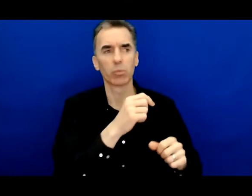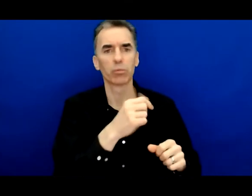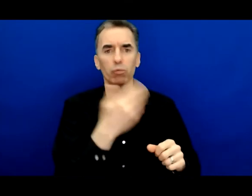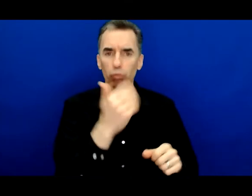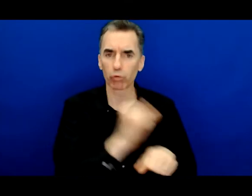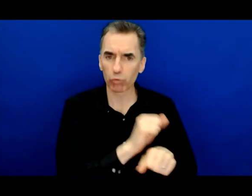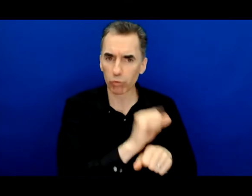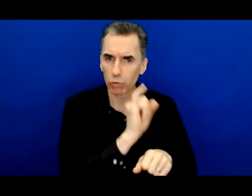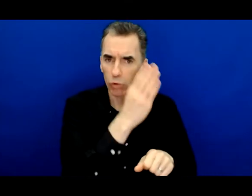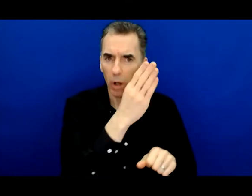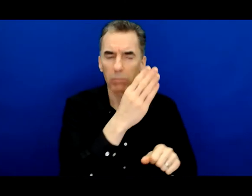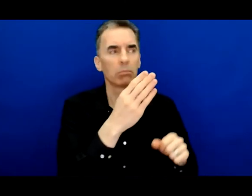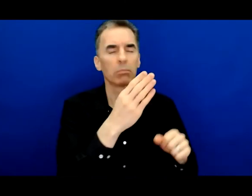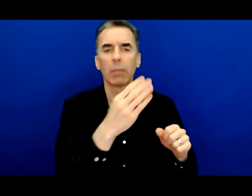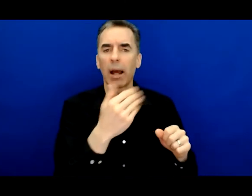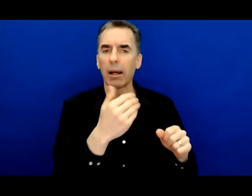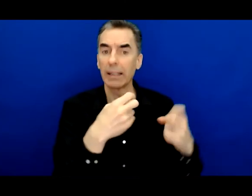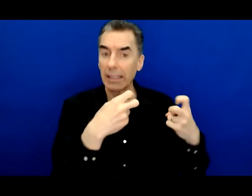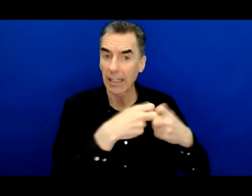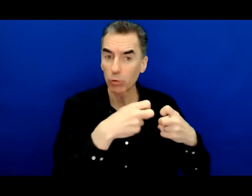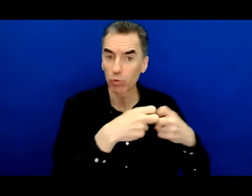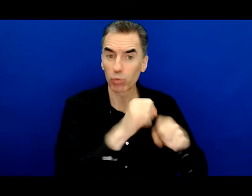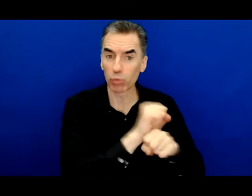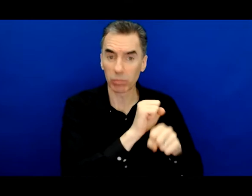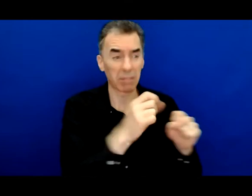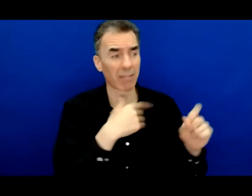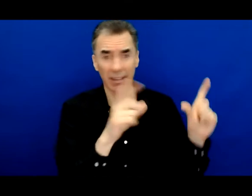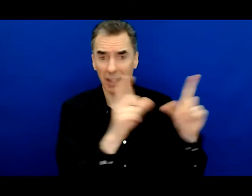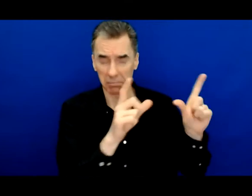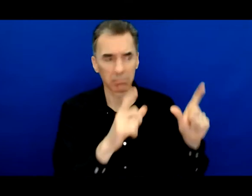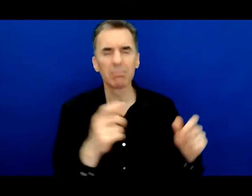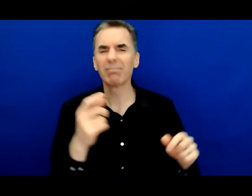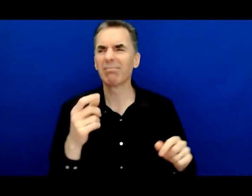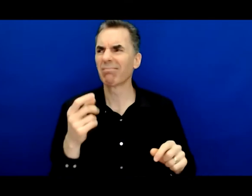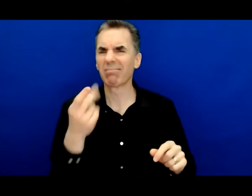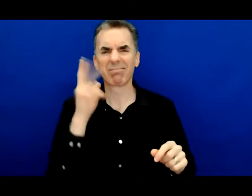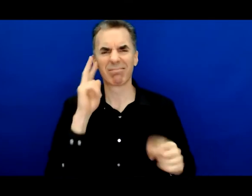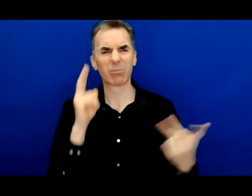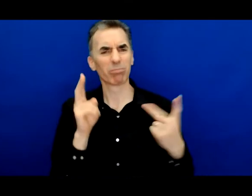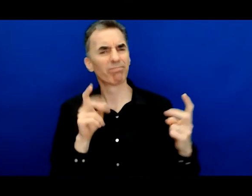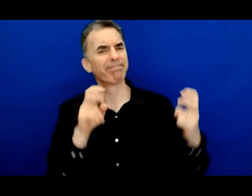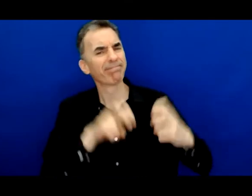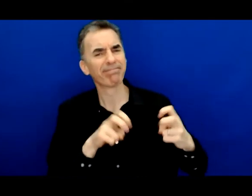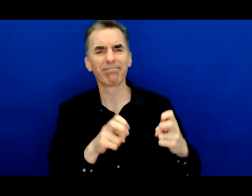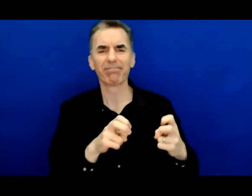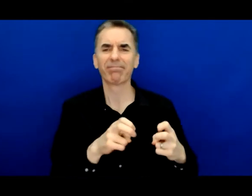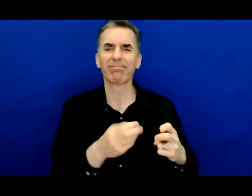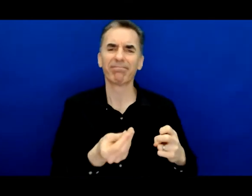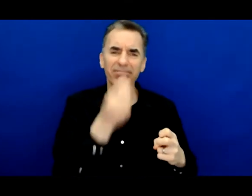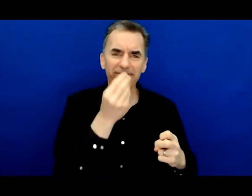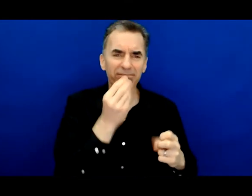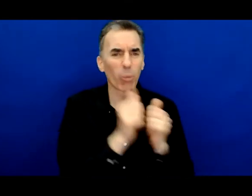I just hung out with him the other day we ate cupcakes together and ate food together on Easter